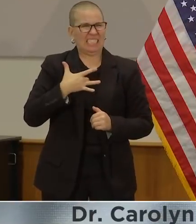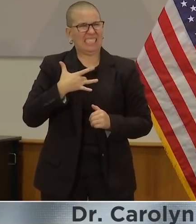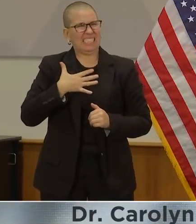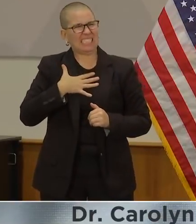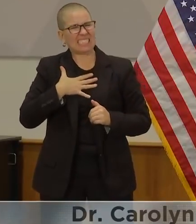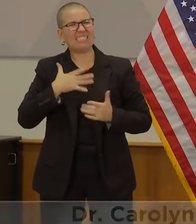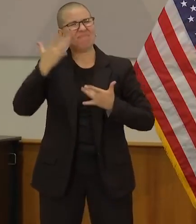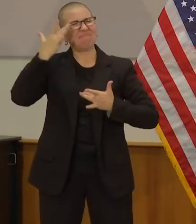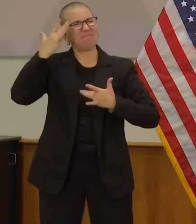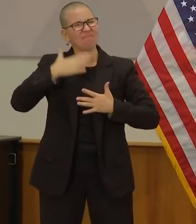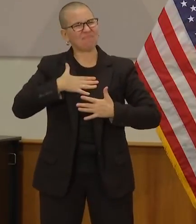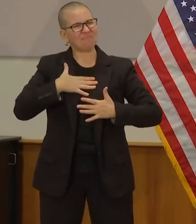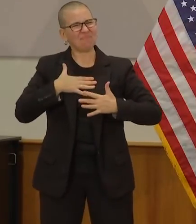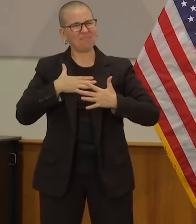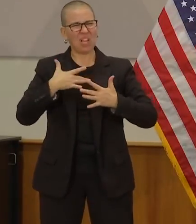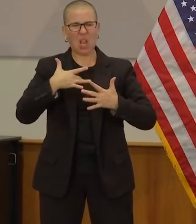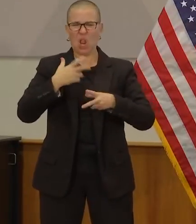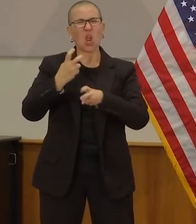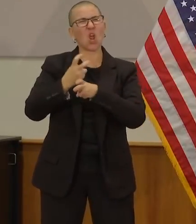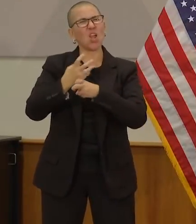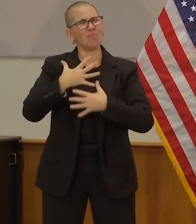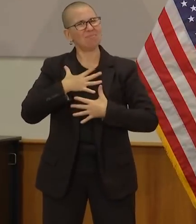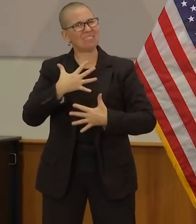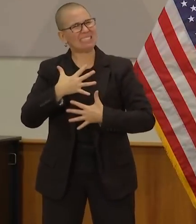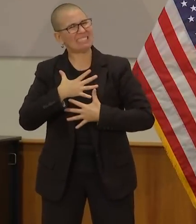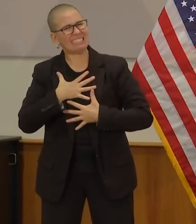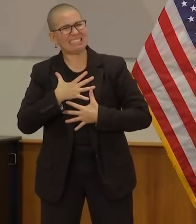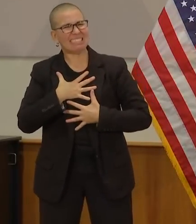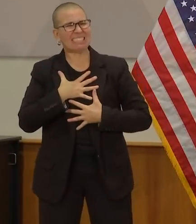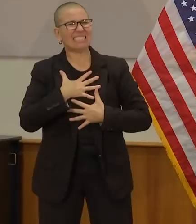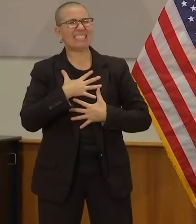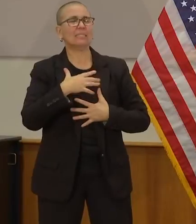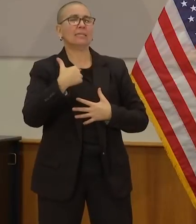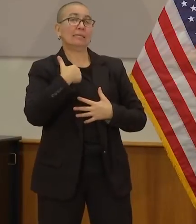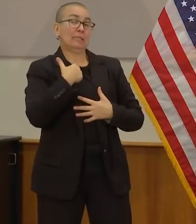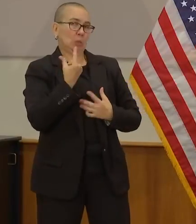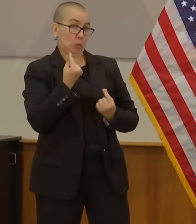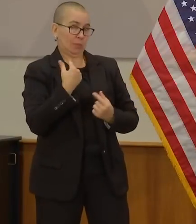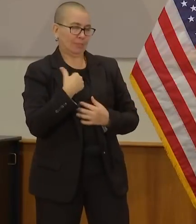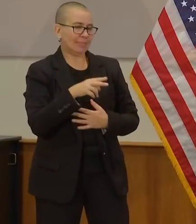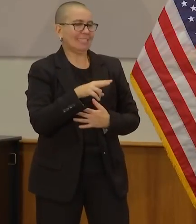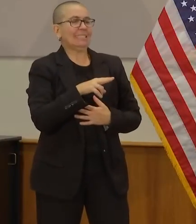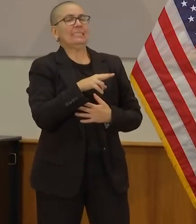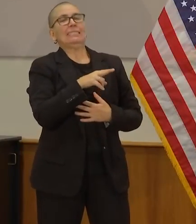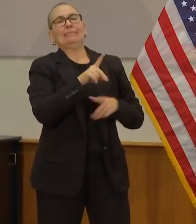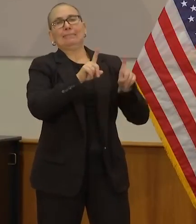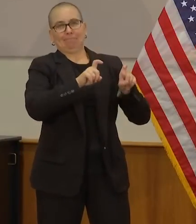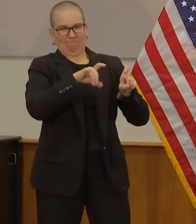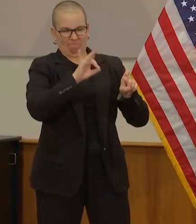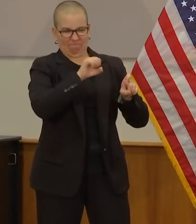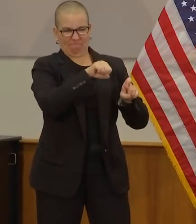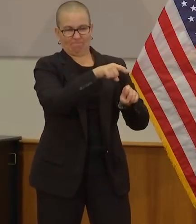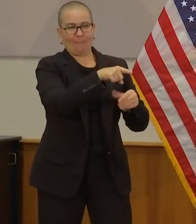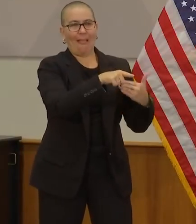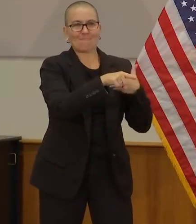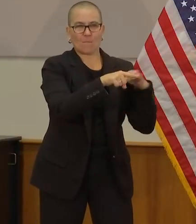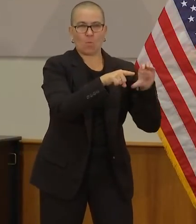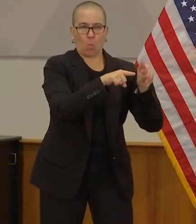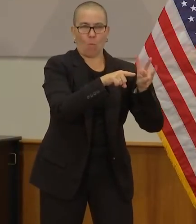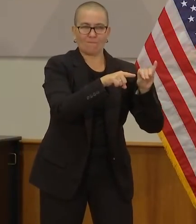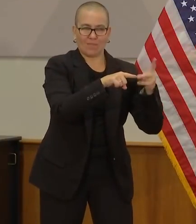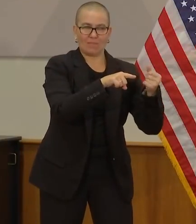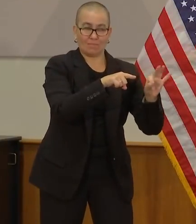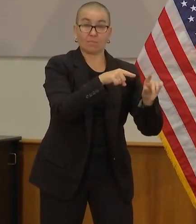And I knew I had to walk back in there and tell him his COVID test was positive. And when you do that to someone in their 90s,